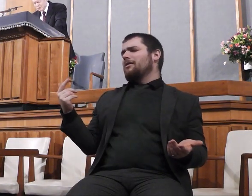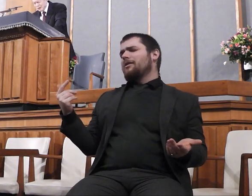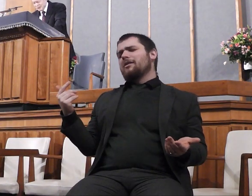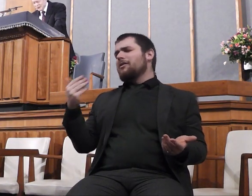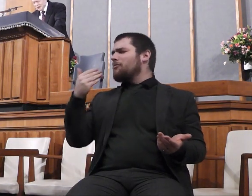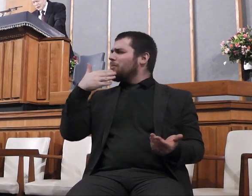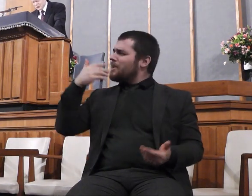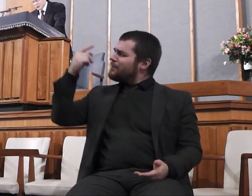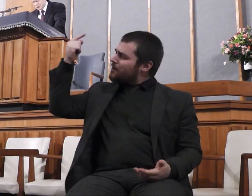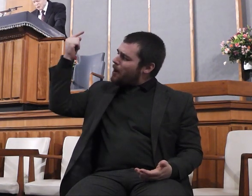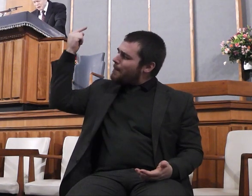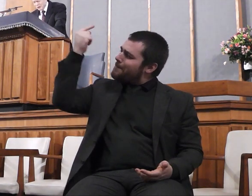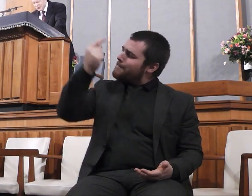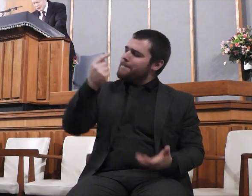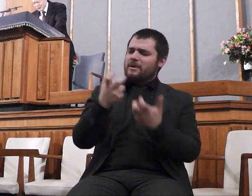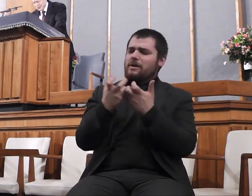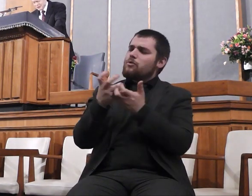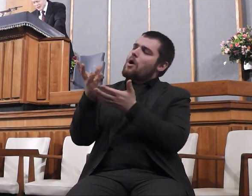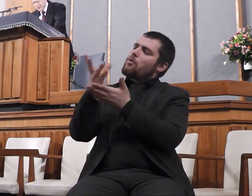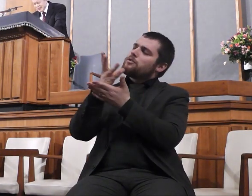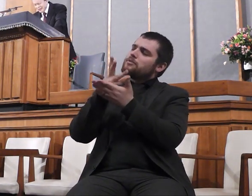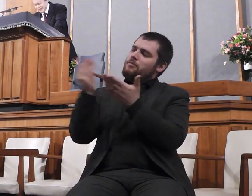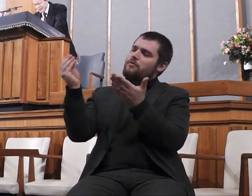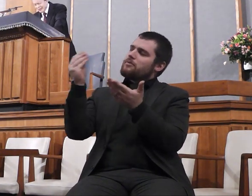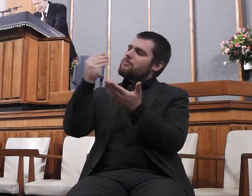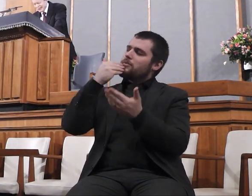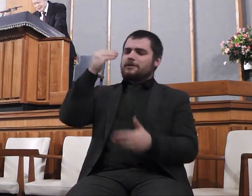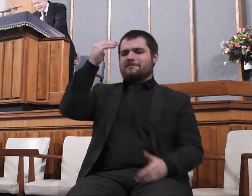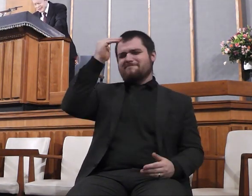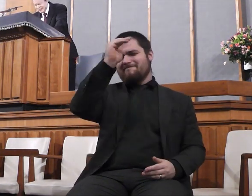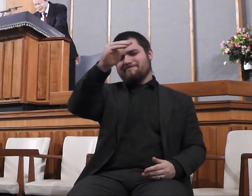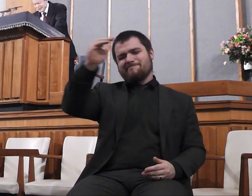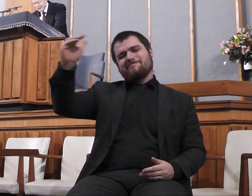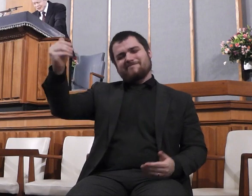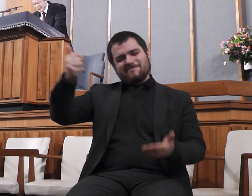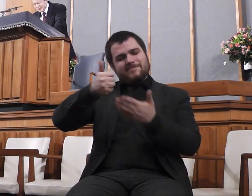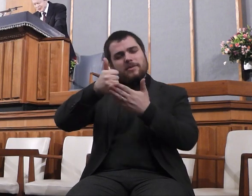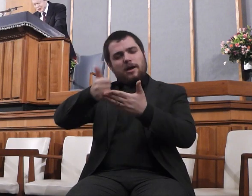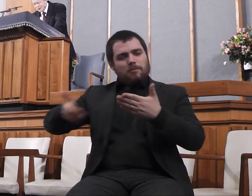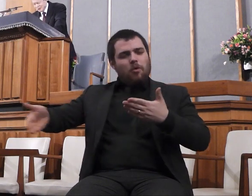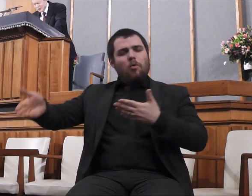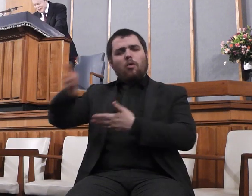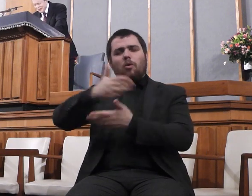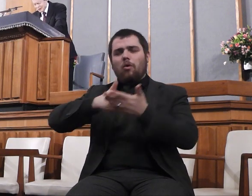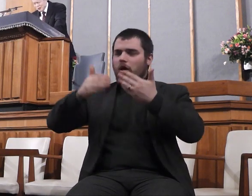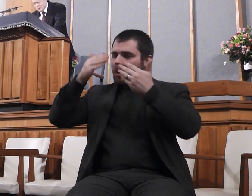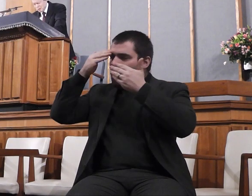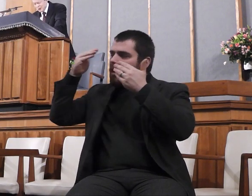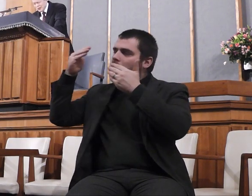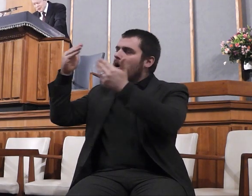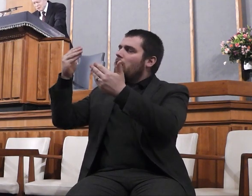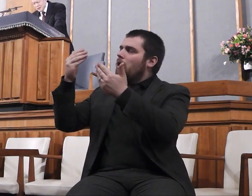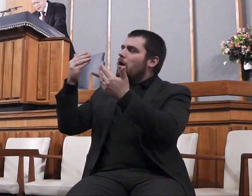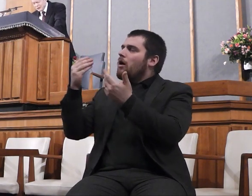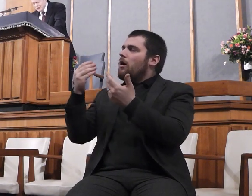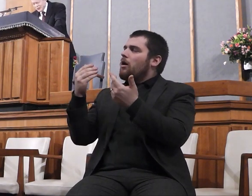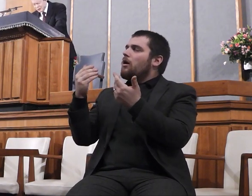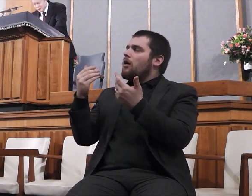the power of the Holy Spirit this night and incline our hearts to thyself and open our minds and our